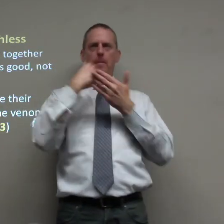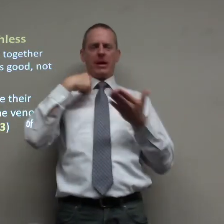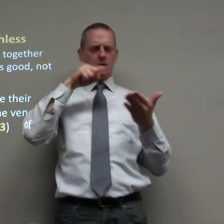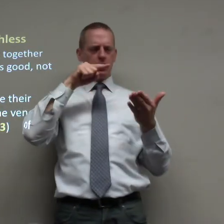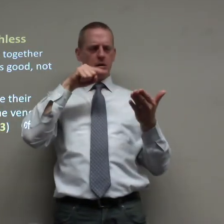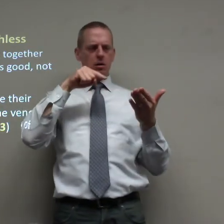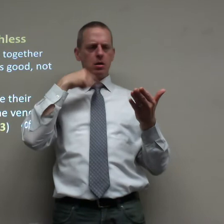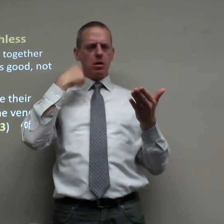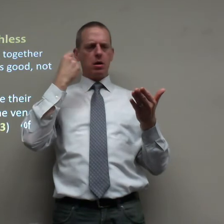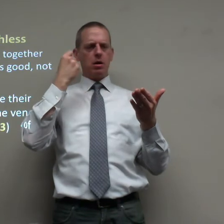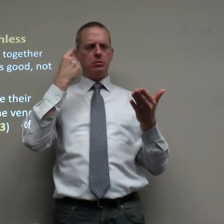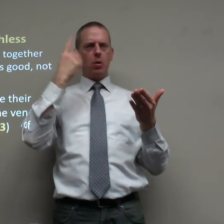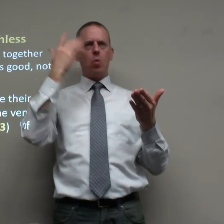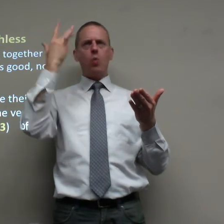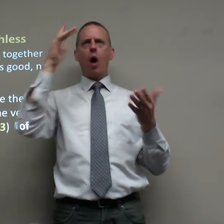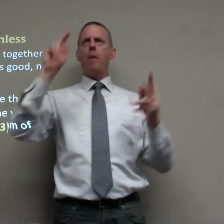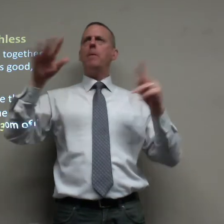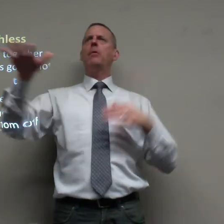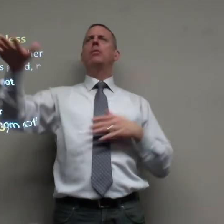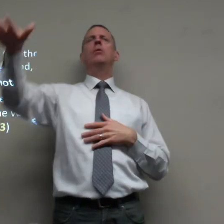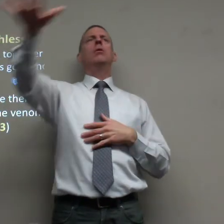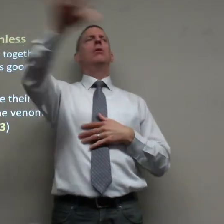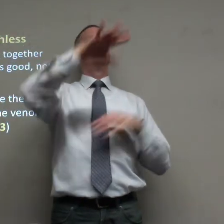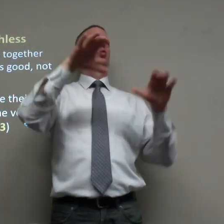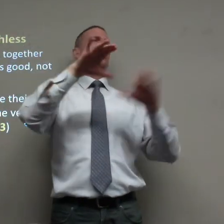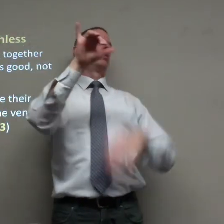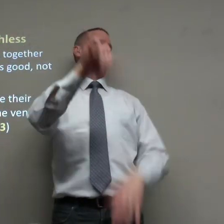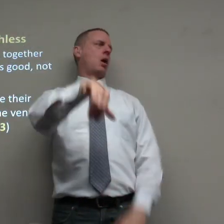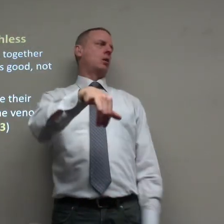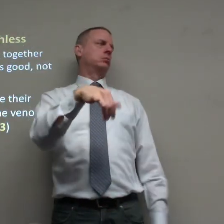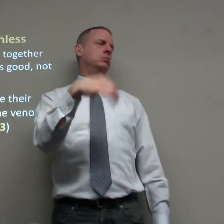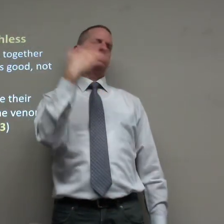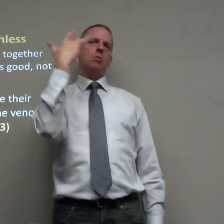it helps me understand when I look at it why all these people do this